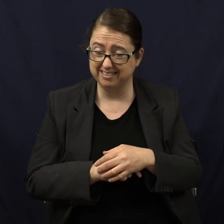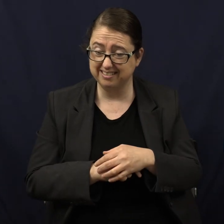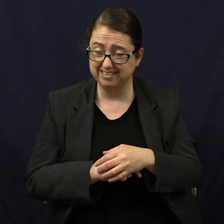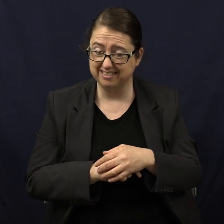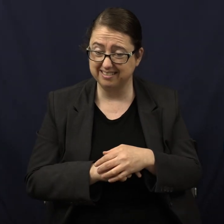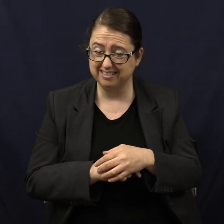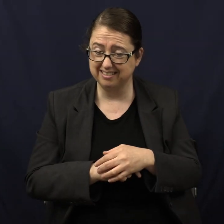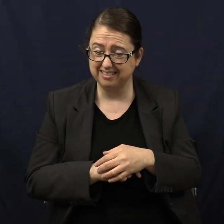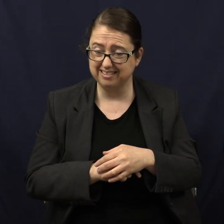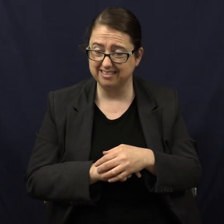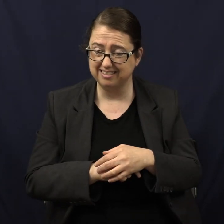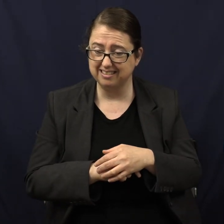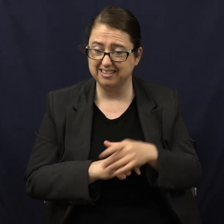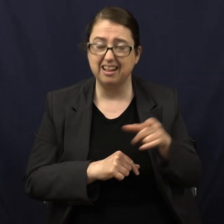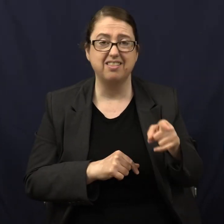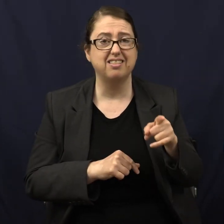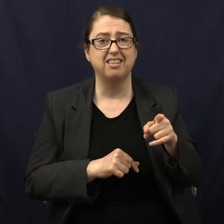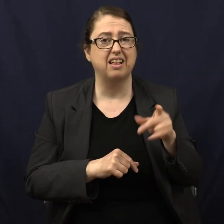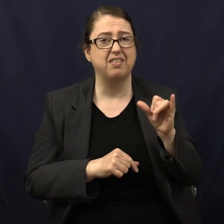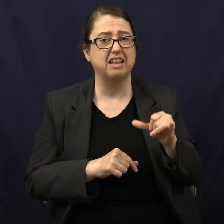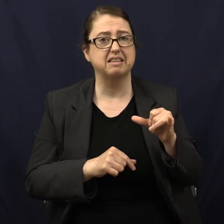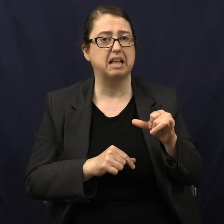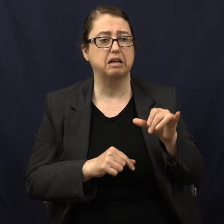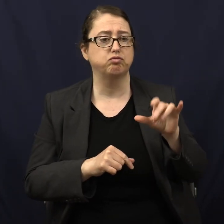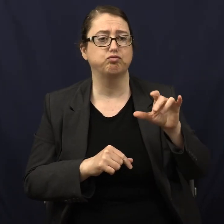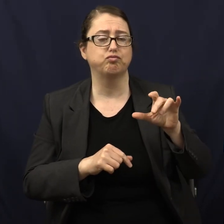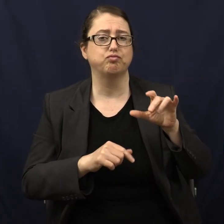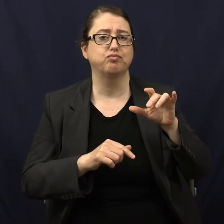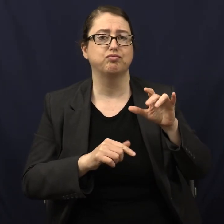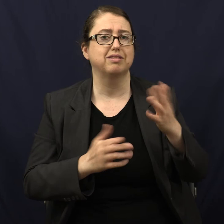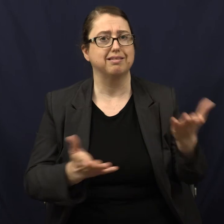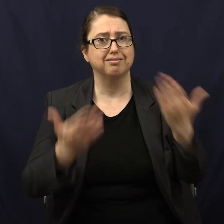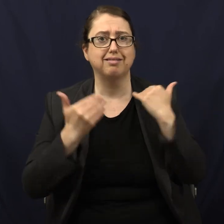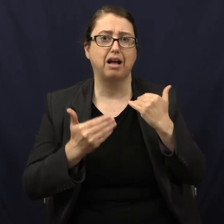This is like come get it free lunch. You know what I'm saying?